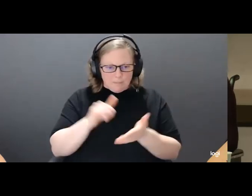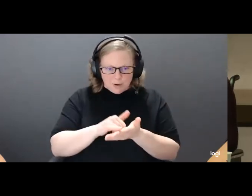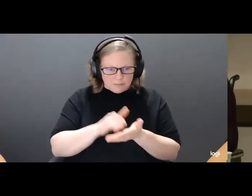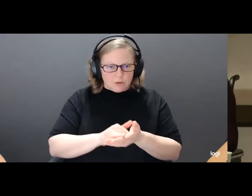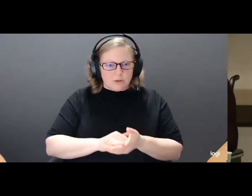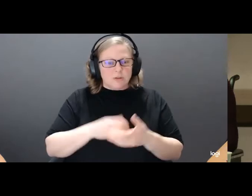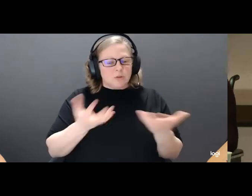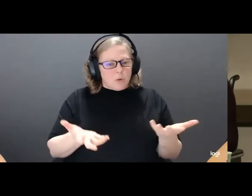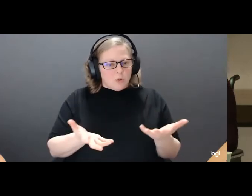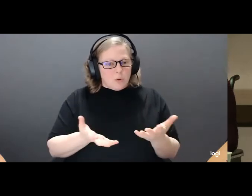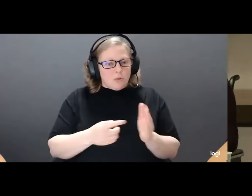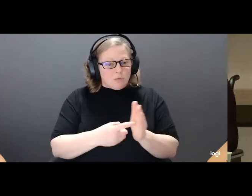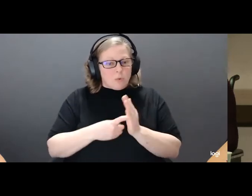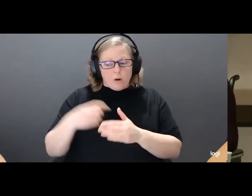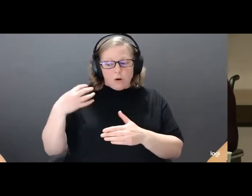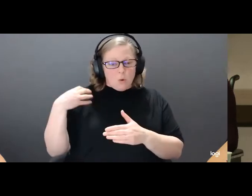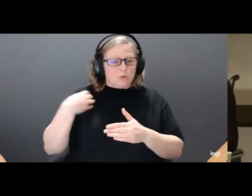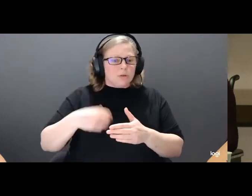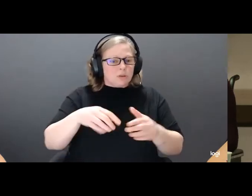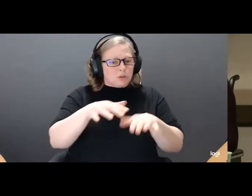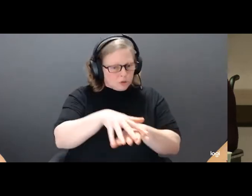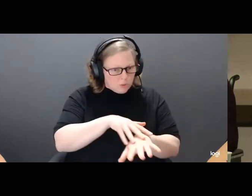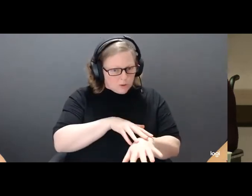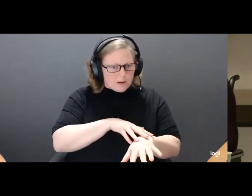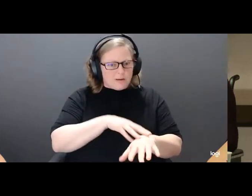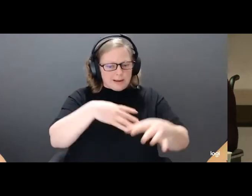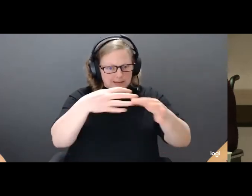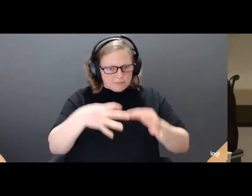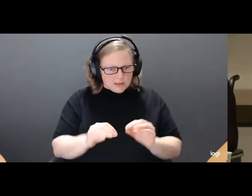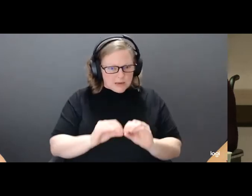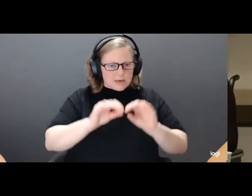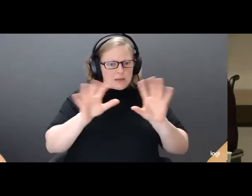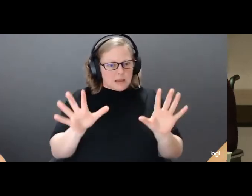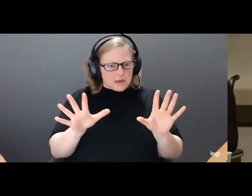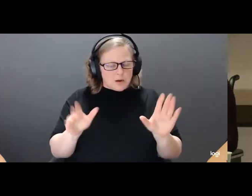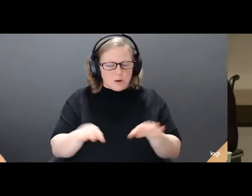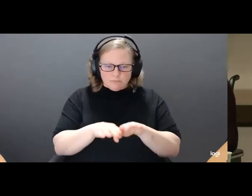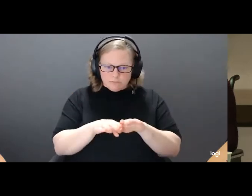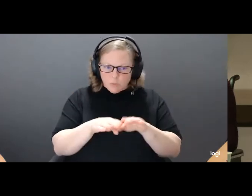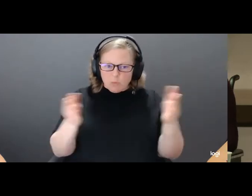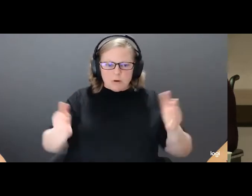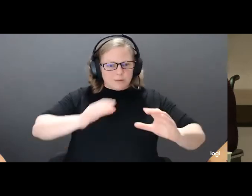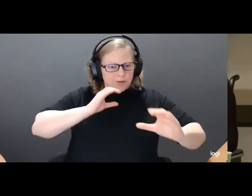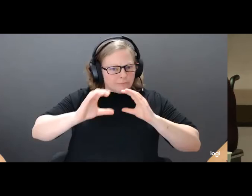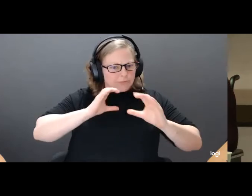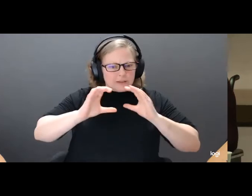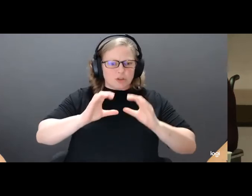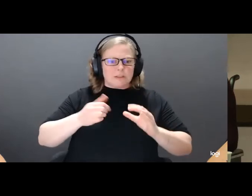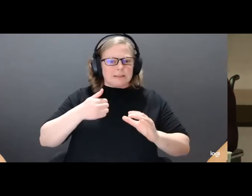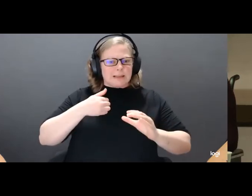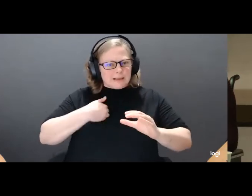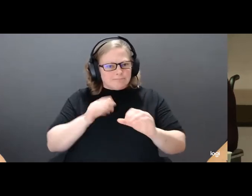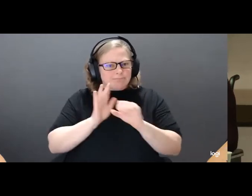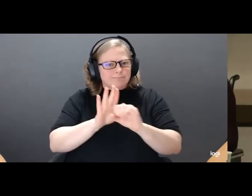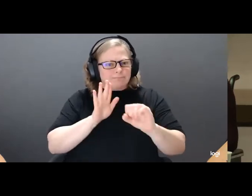make sure that they're explaining it correctly, and just having that open conversation for myself and advocating for myself so that I can succeed on the